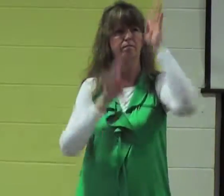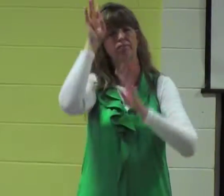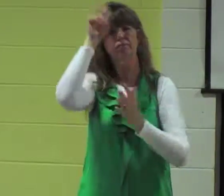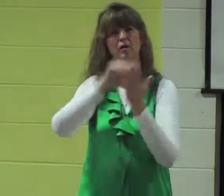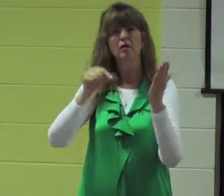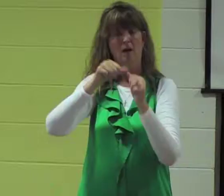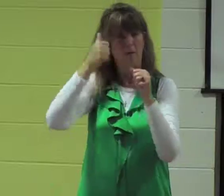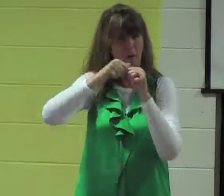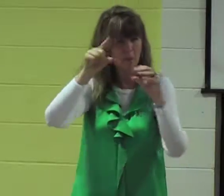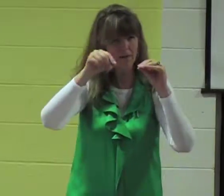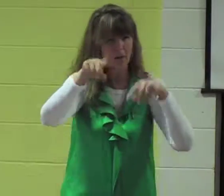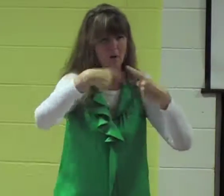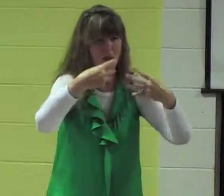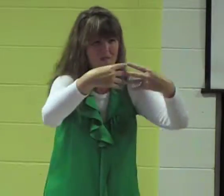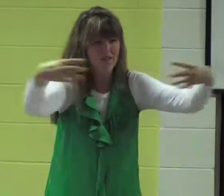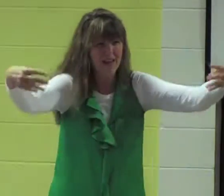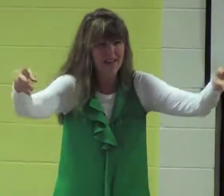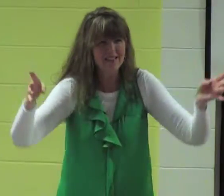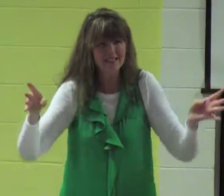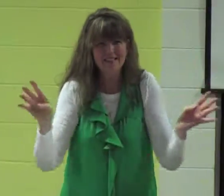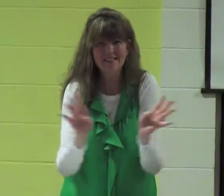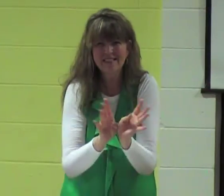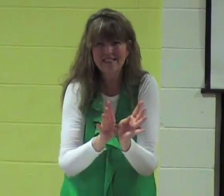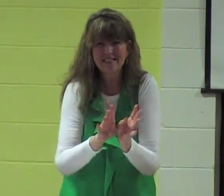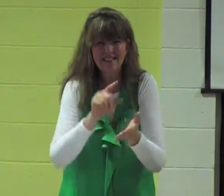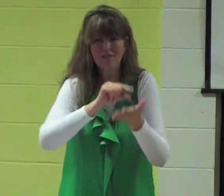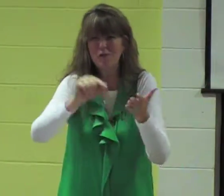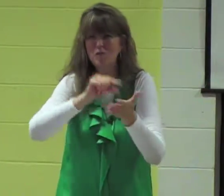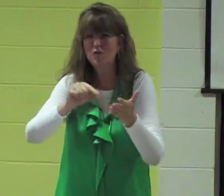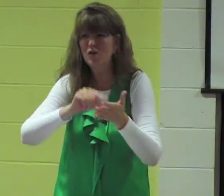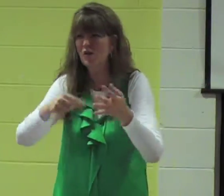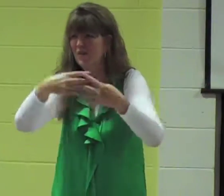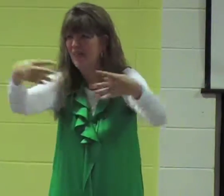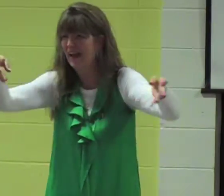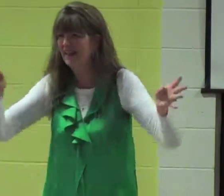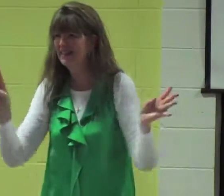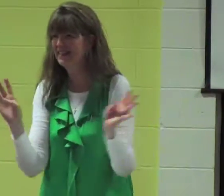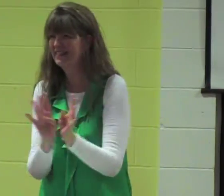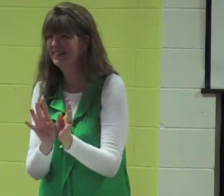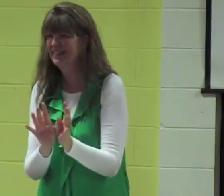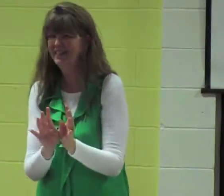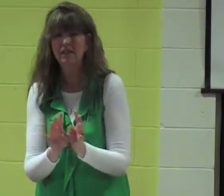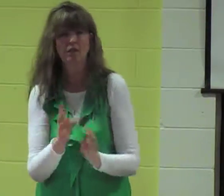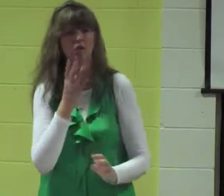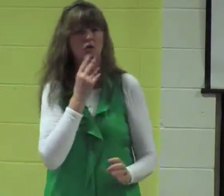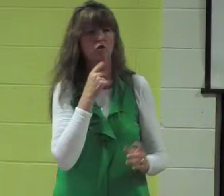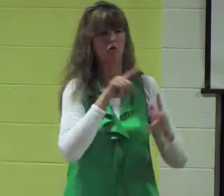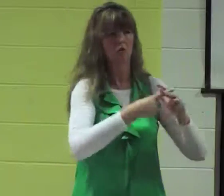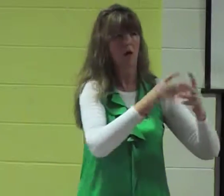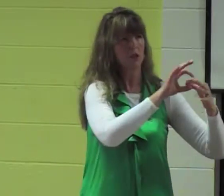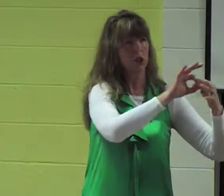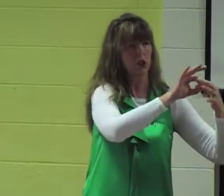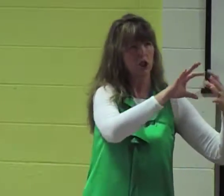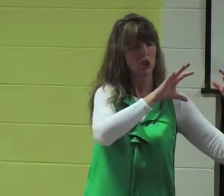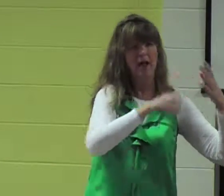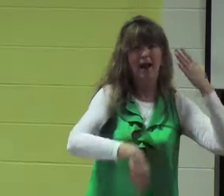in their own thoughts, in their own ways. Remember we talked about how the Jews would put up fences around the scripture